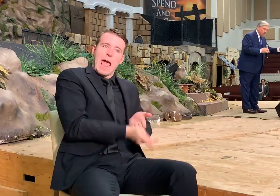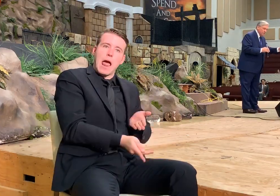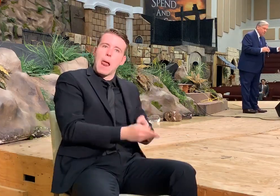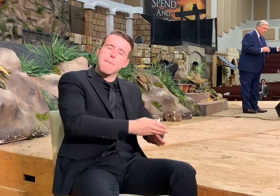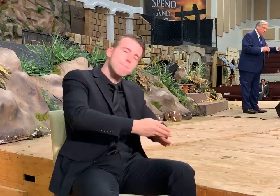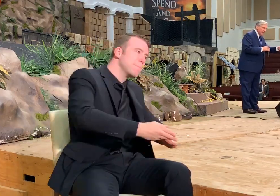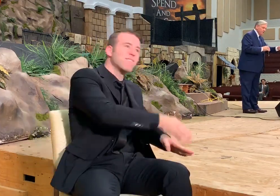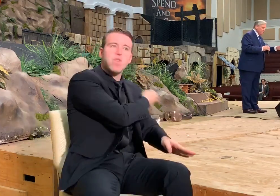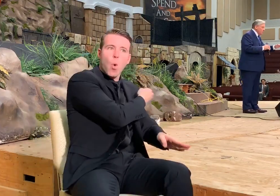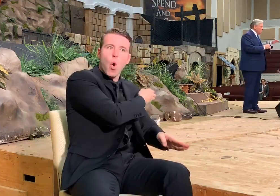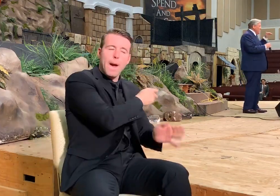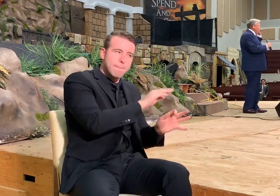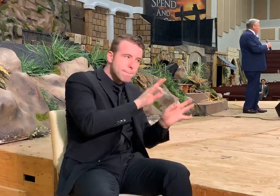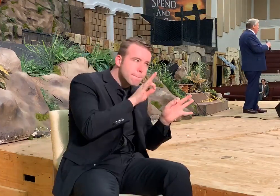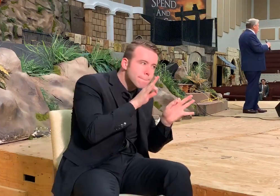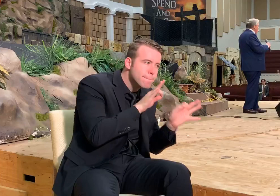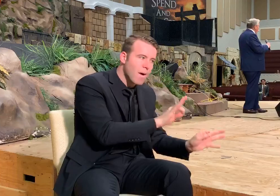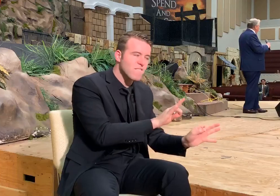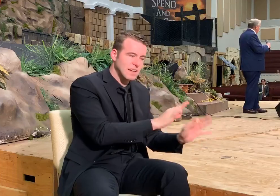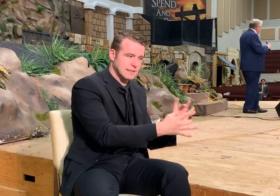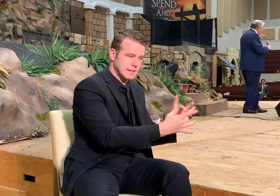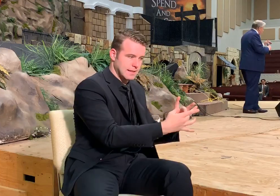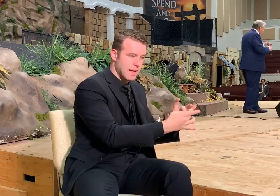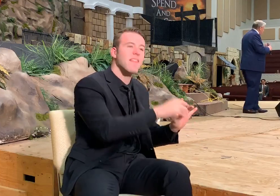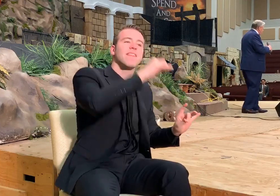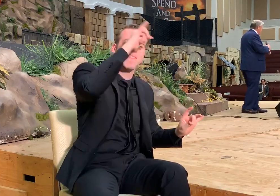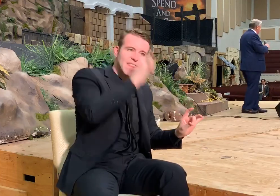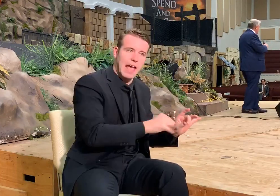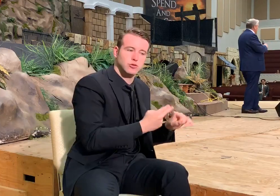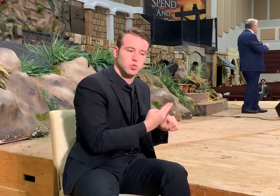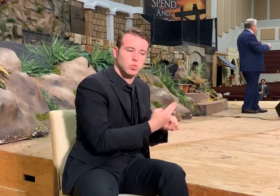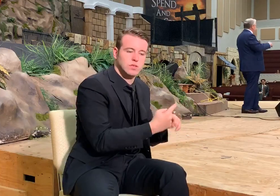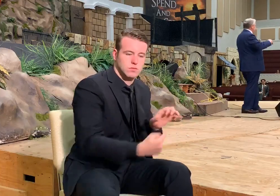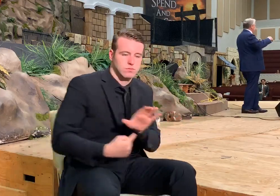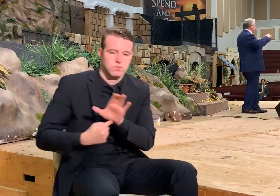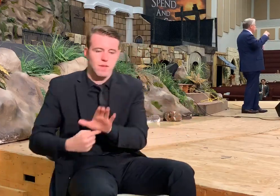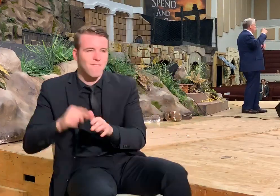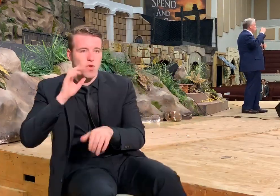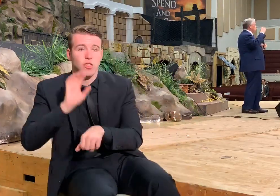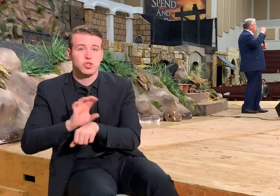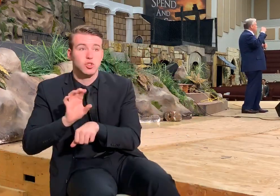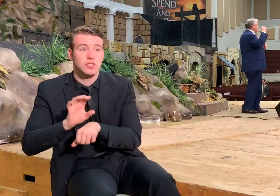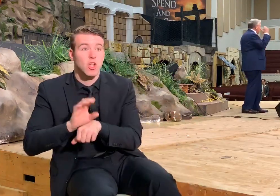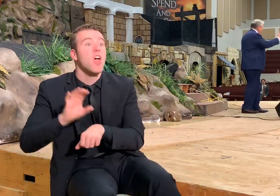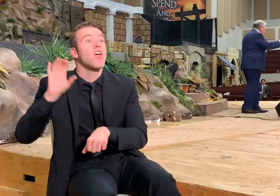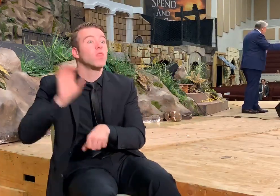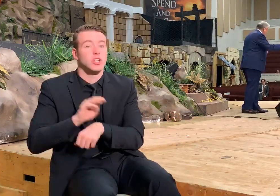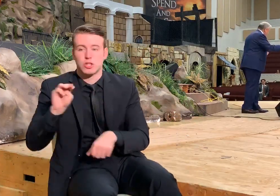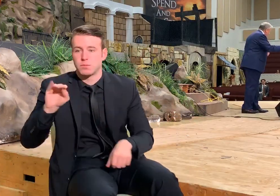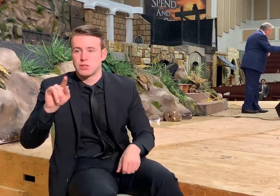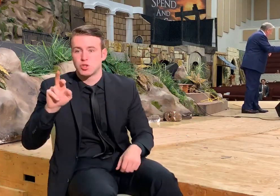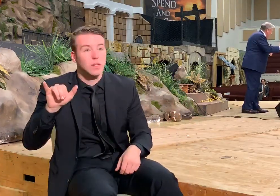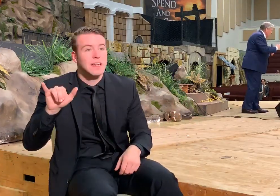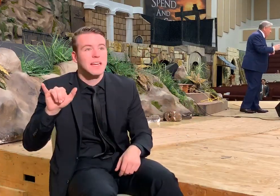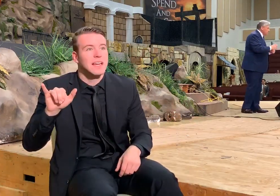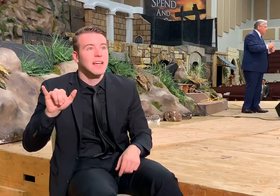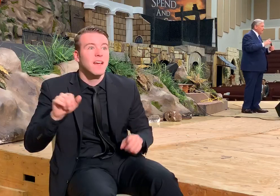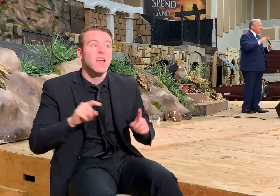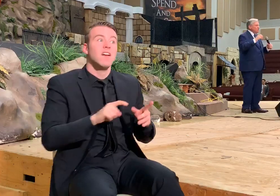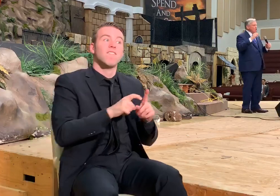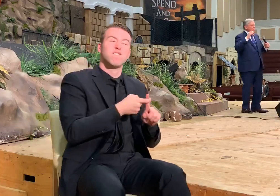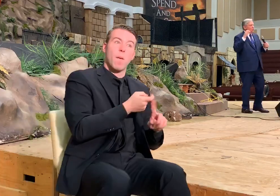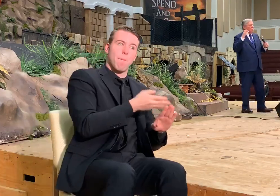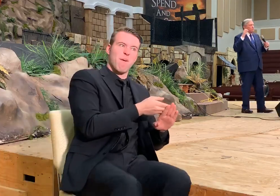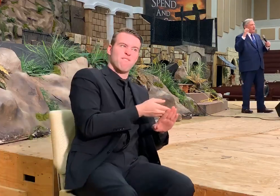scripture to give what the church is like. The mystery of the church precedes the fall. The